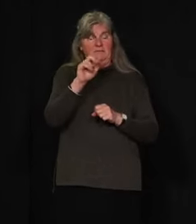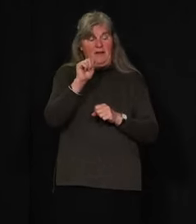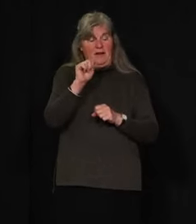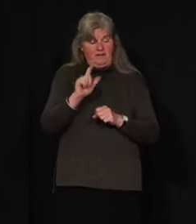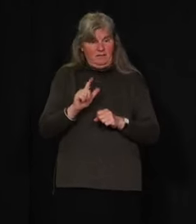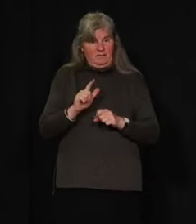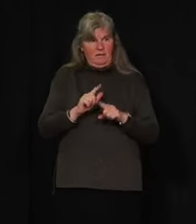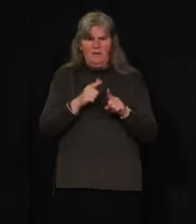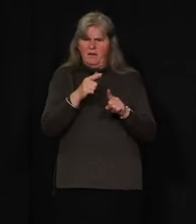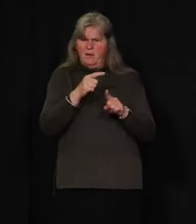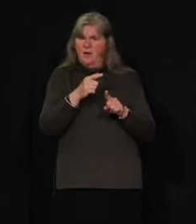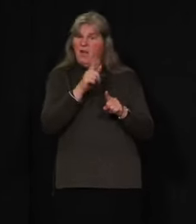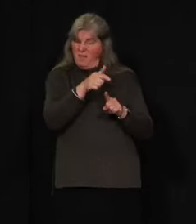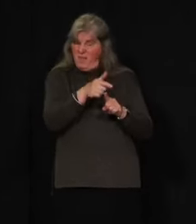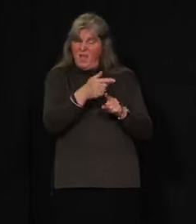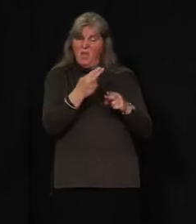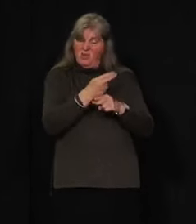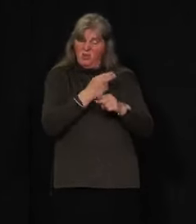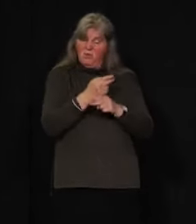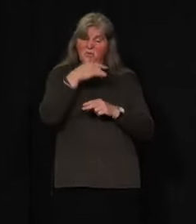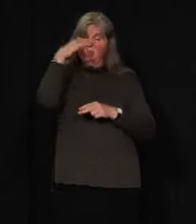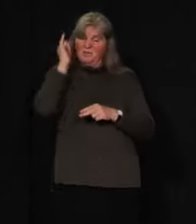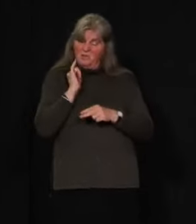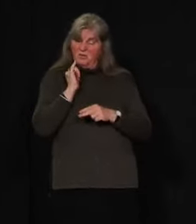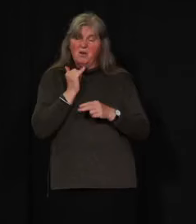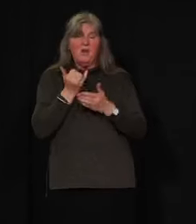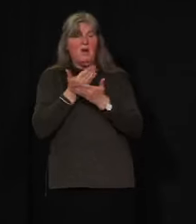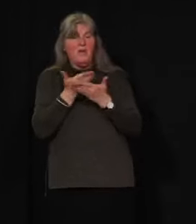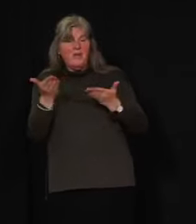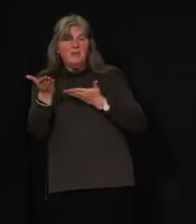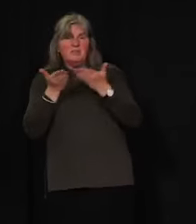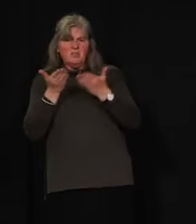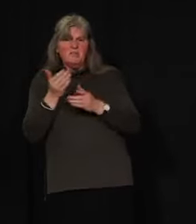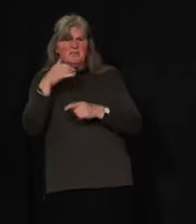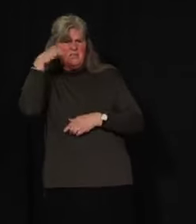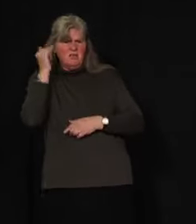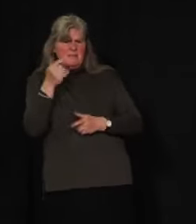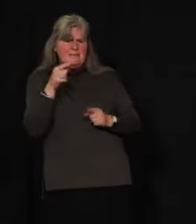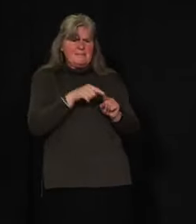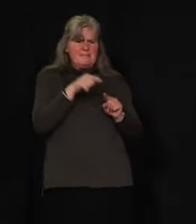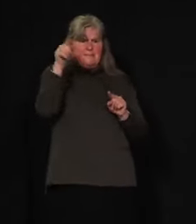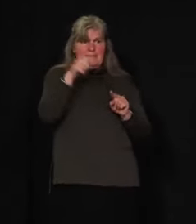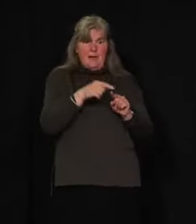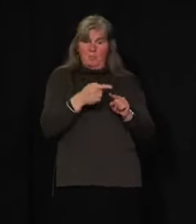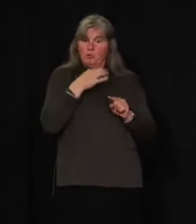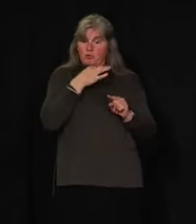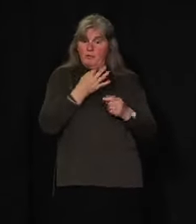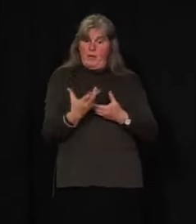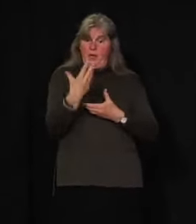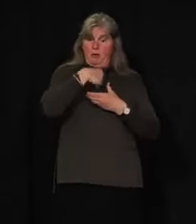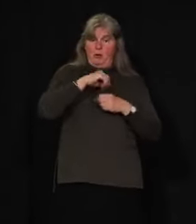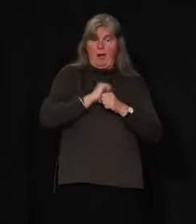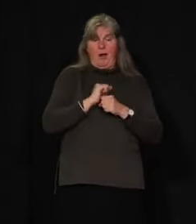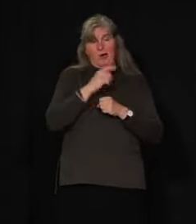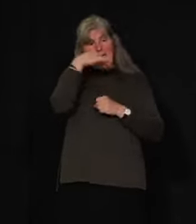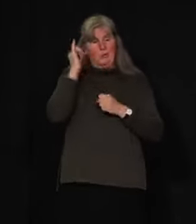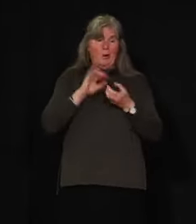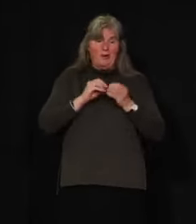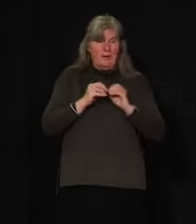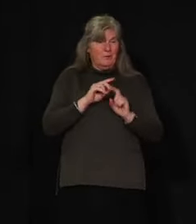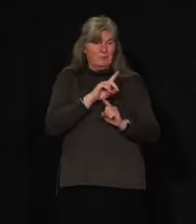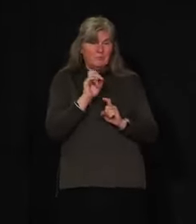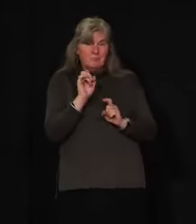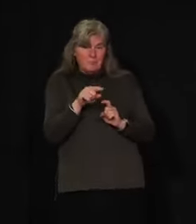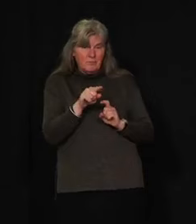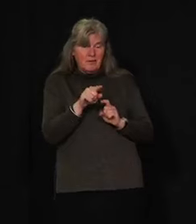all of their official services from the critical services from Yukon, are they being counted in our current numbers? And does this now confirm that we